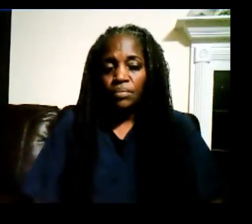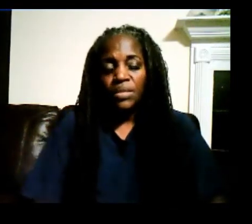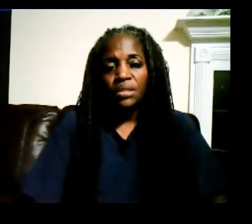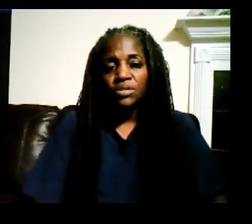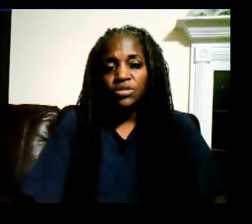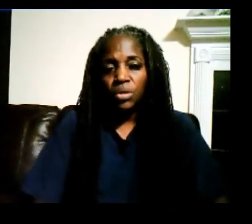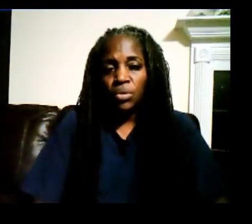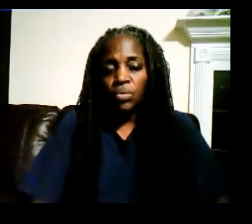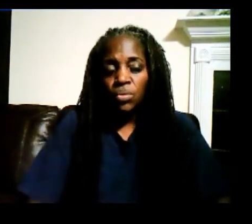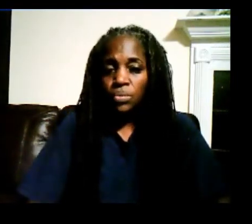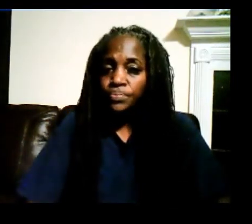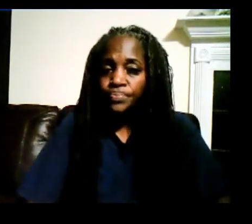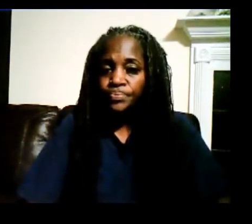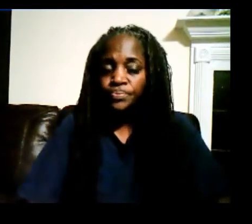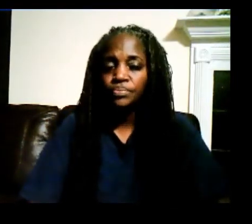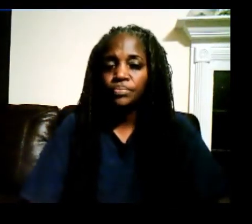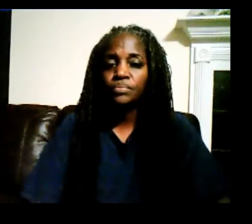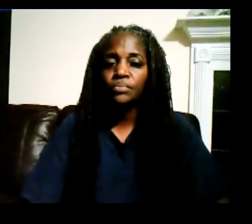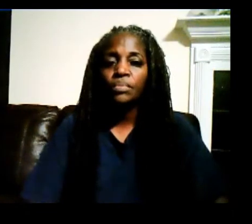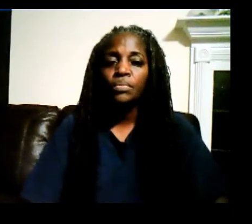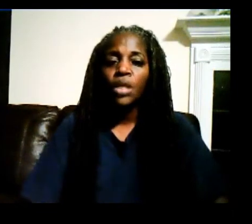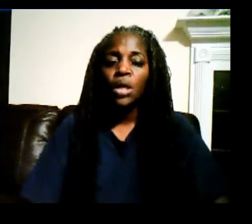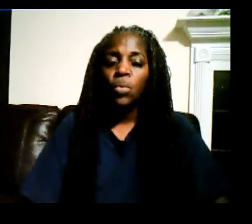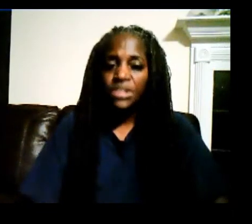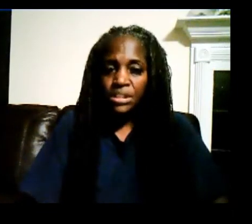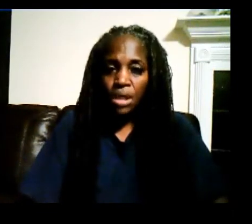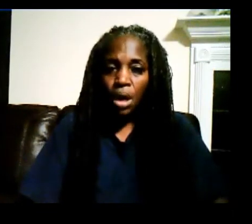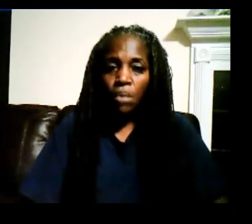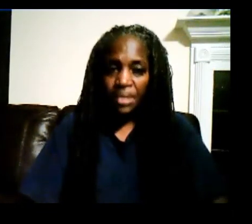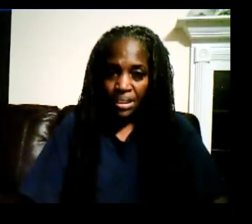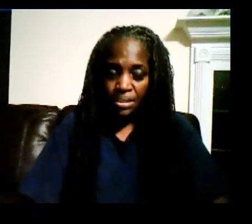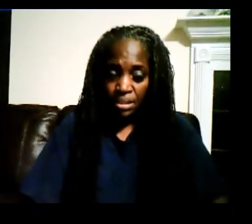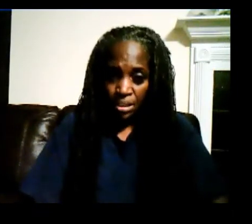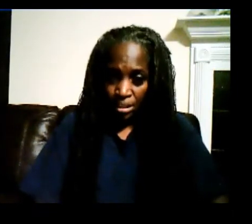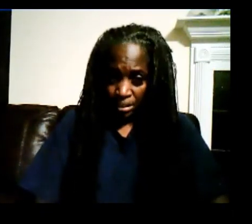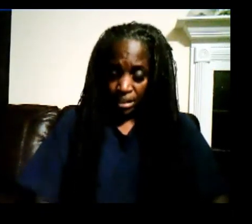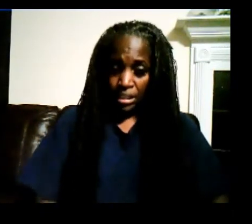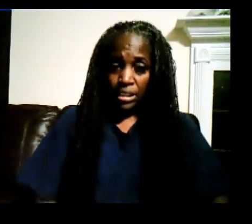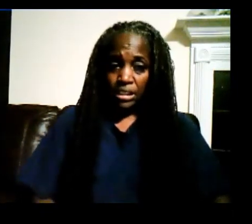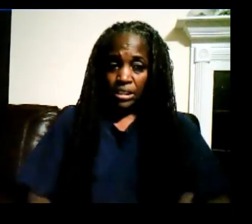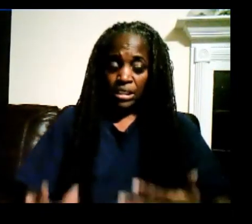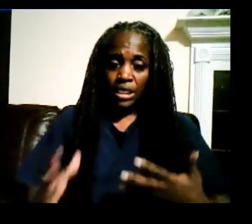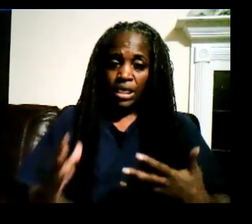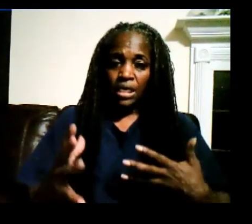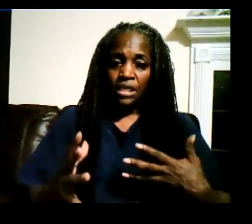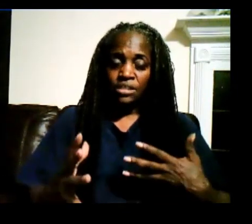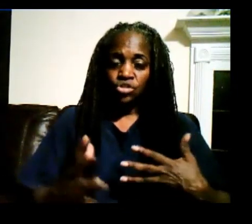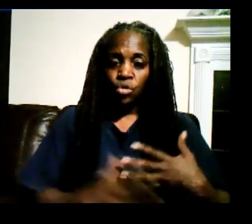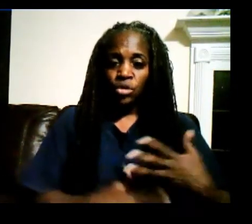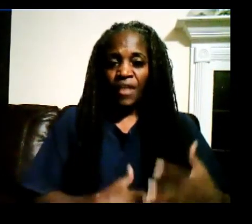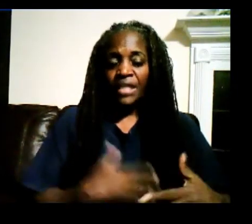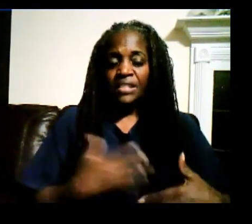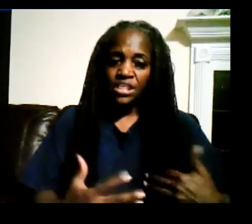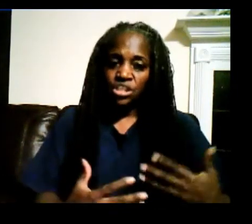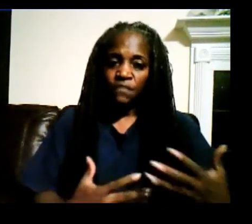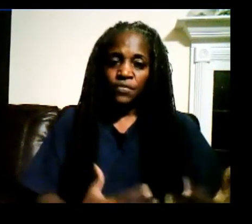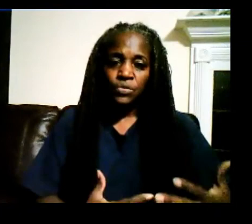So what does it all mean? It's sort of like a deja vu